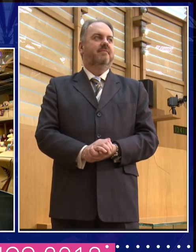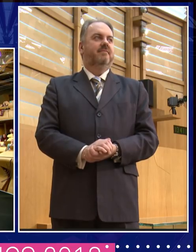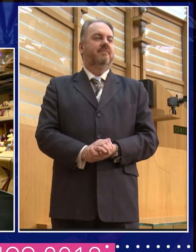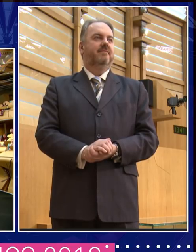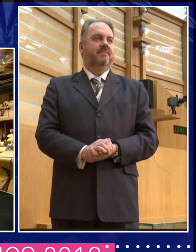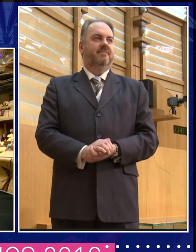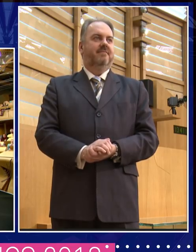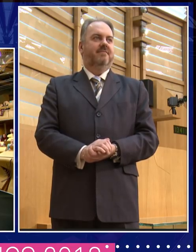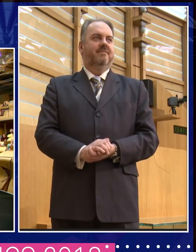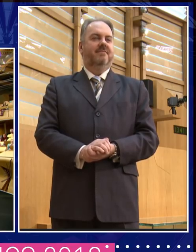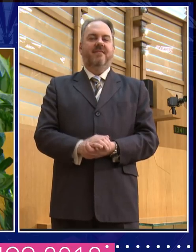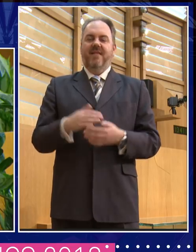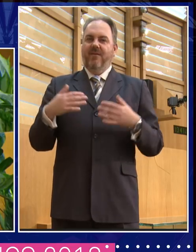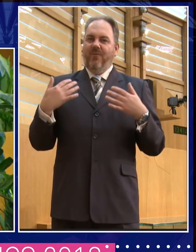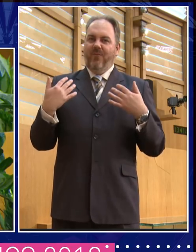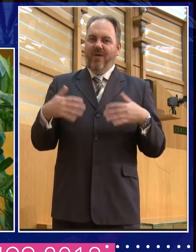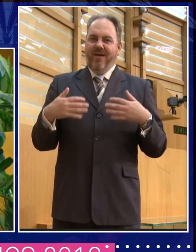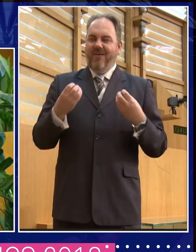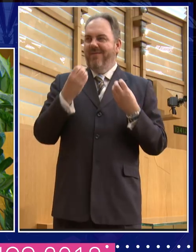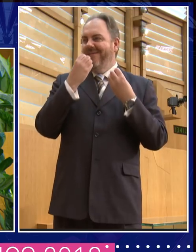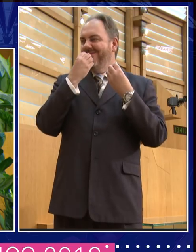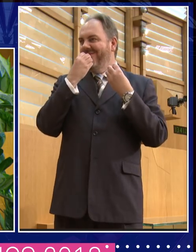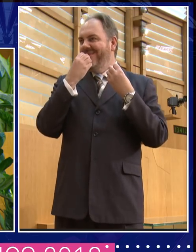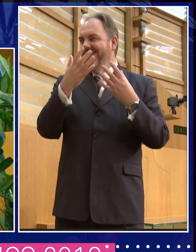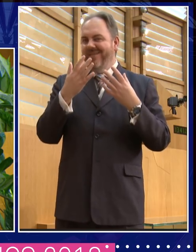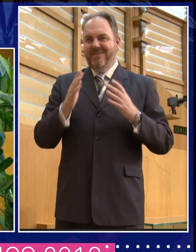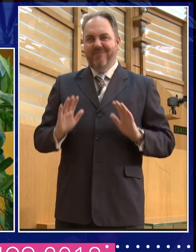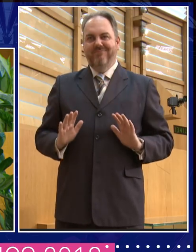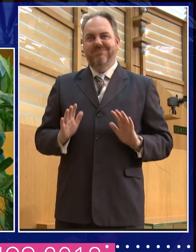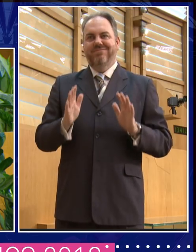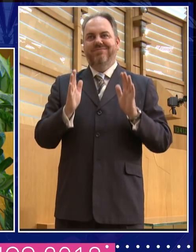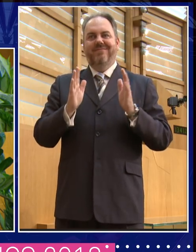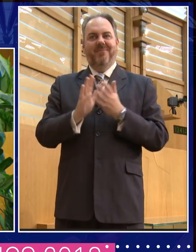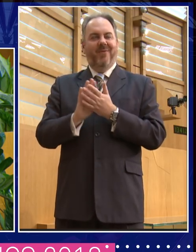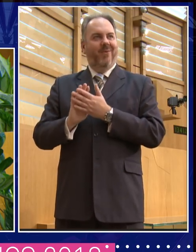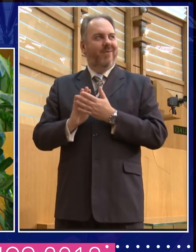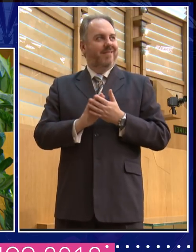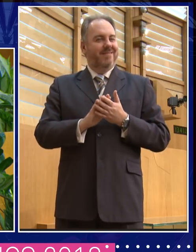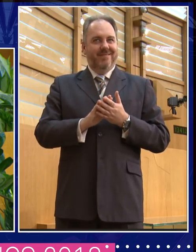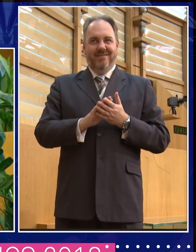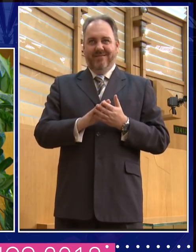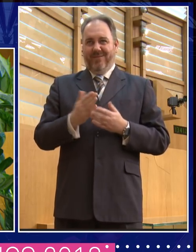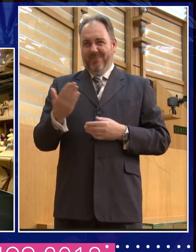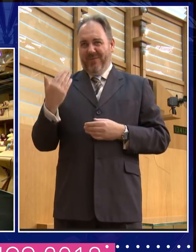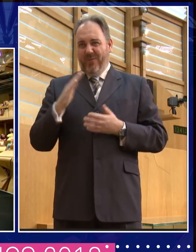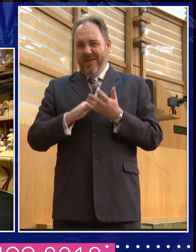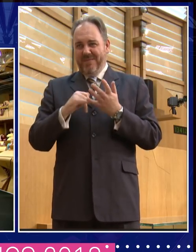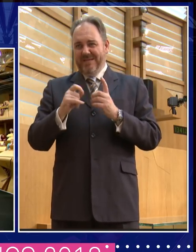What a fantastic reception. Can I say I don't think any MSP has ever been greeted that way in the chamber.